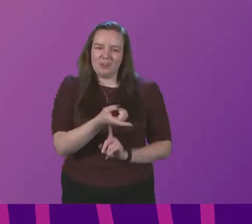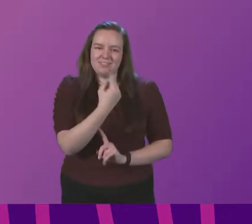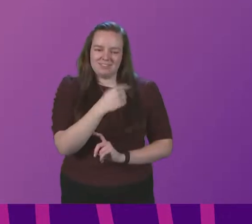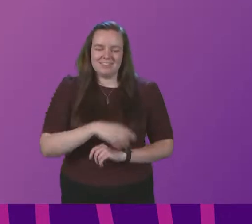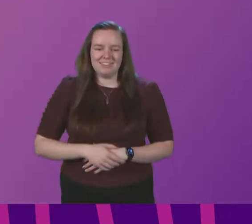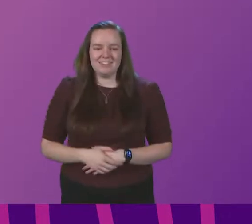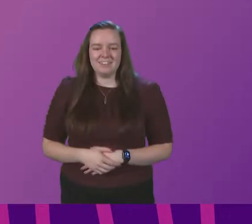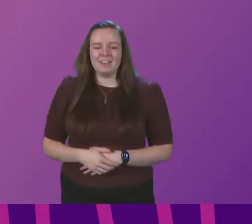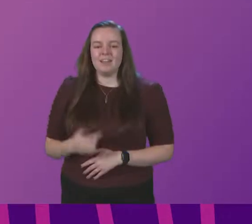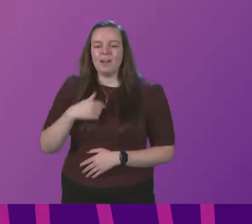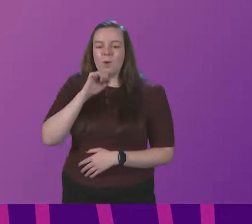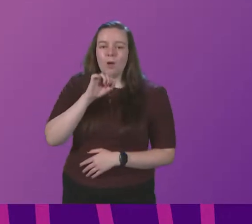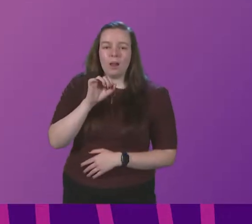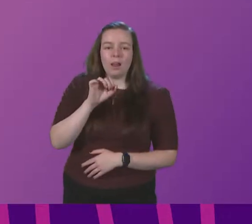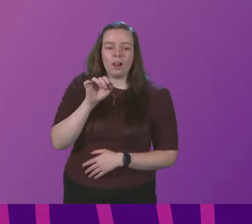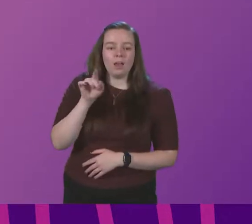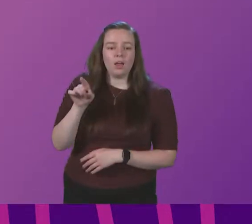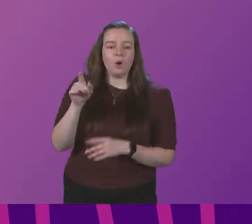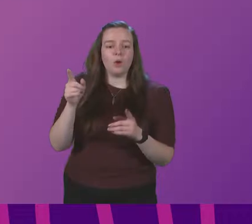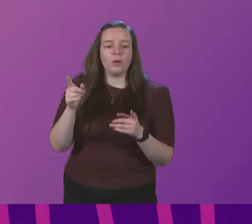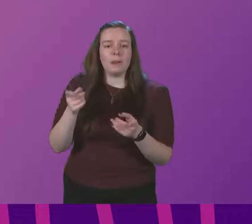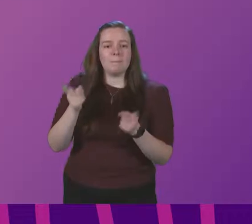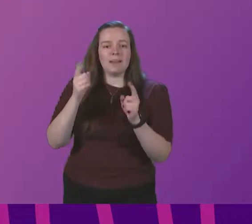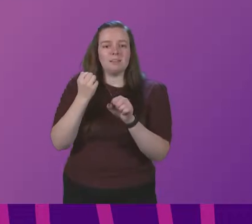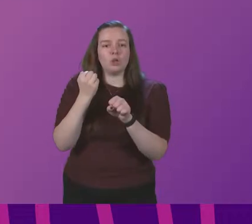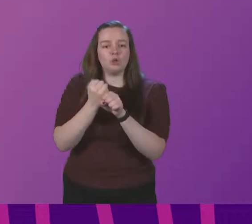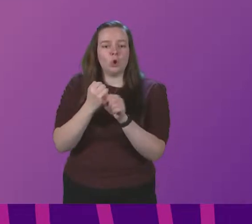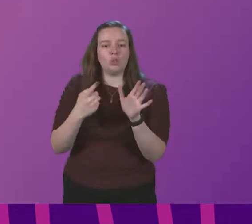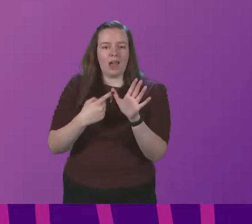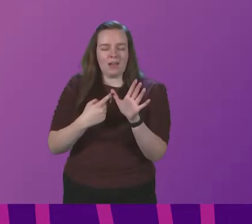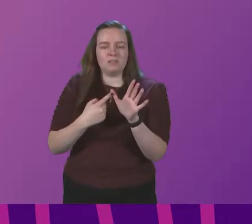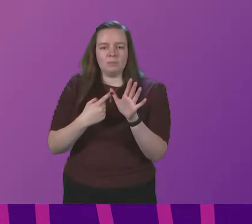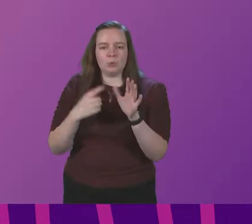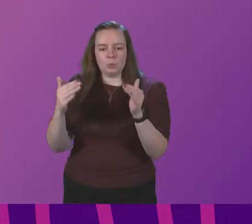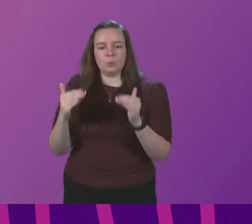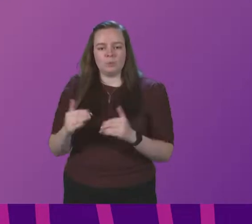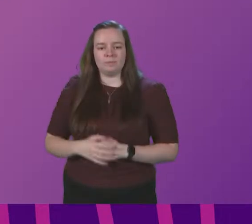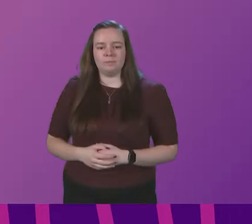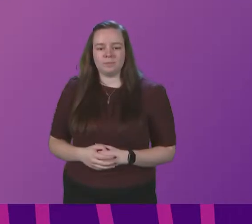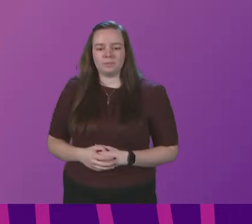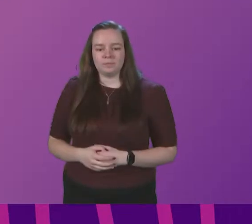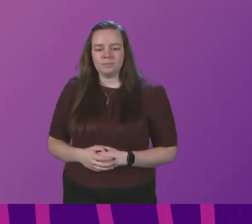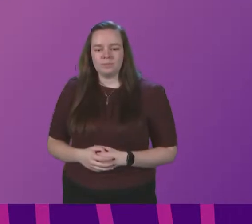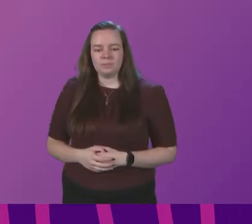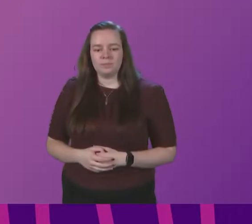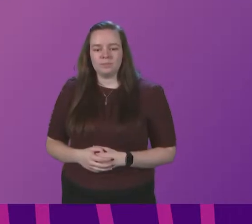but I will call on the Minister, George Adam, to move the motion. Moved, President, Officer.